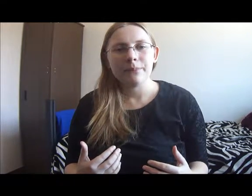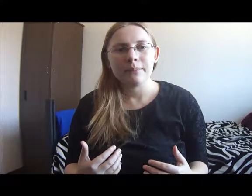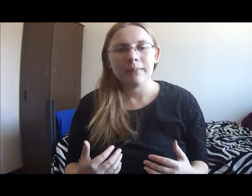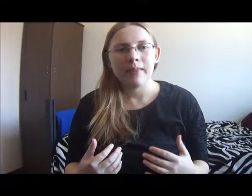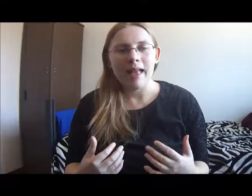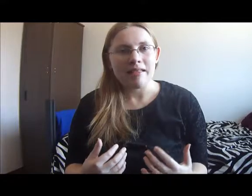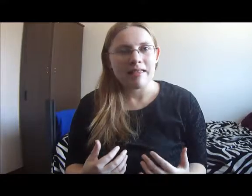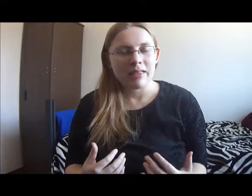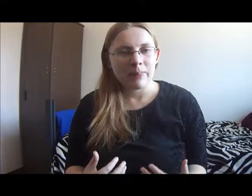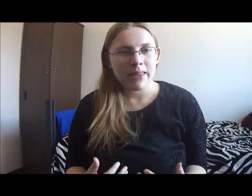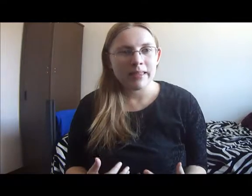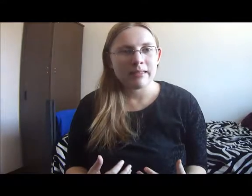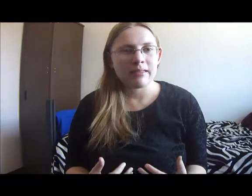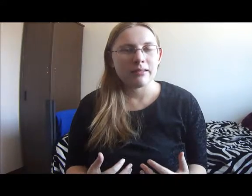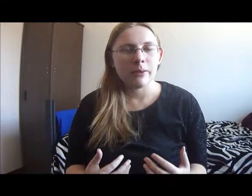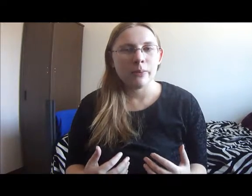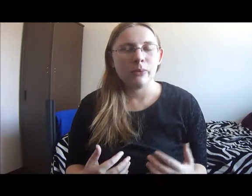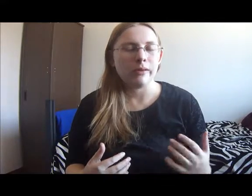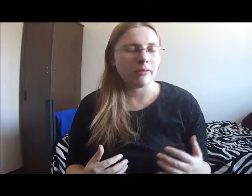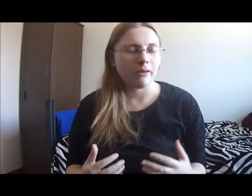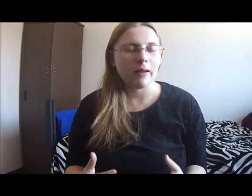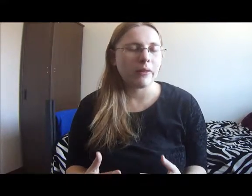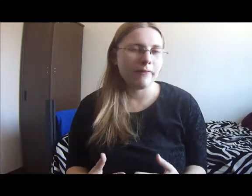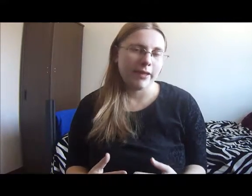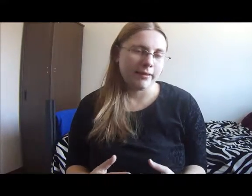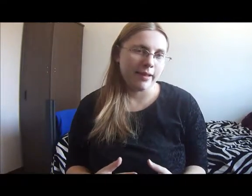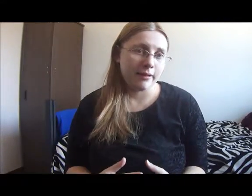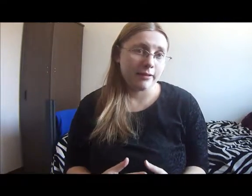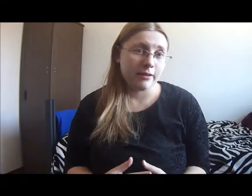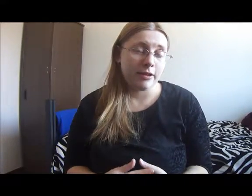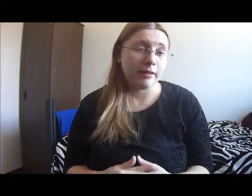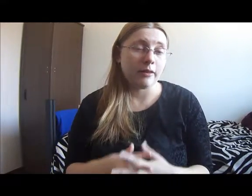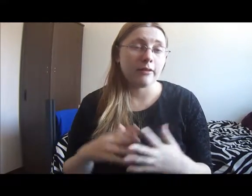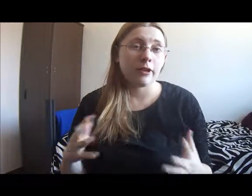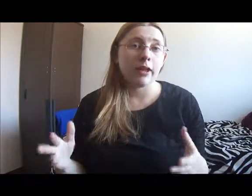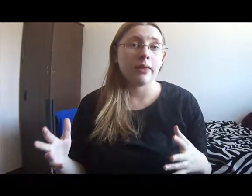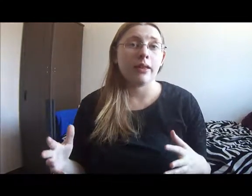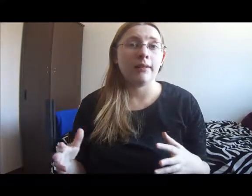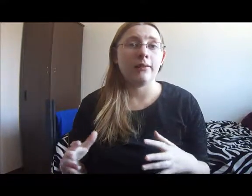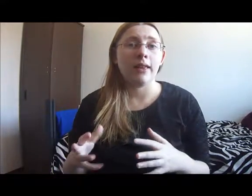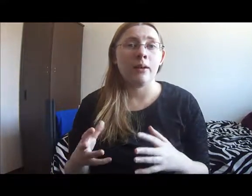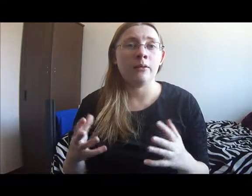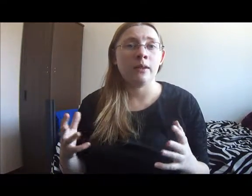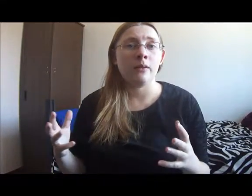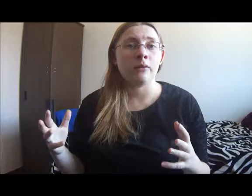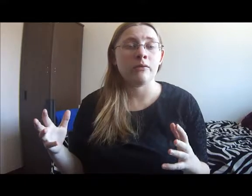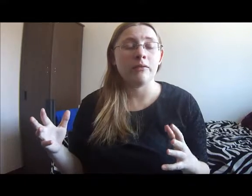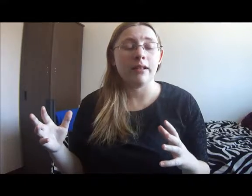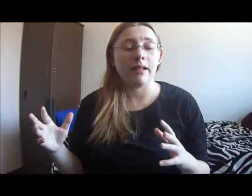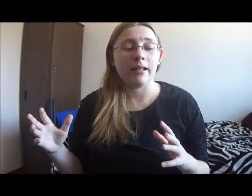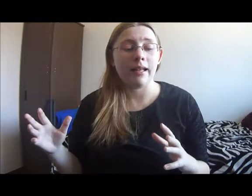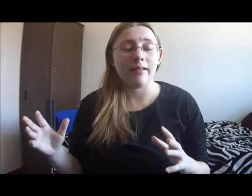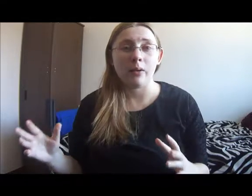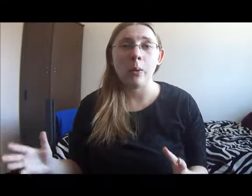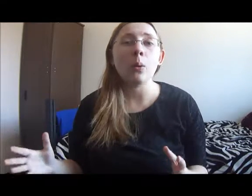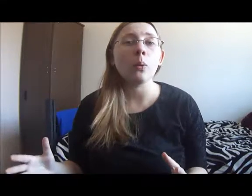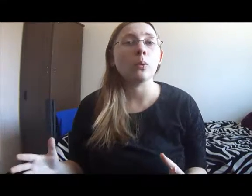That speaks to the strength of this character and the strength of the House Elves as a whole.